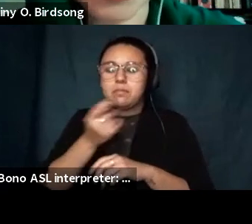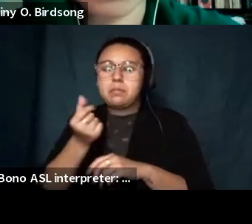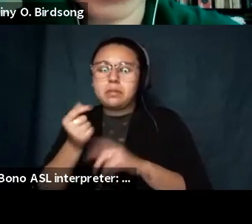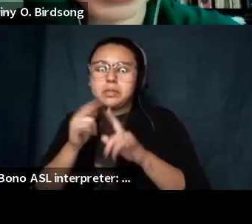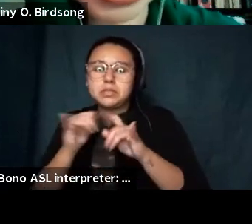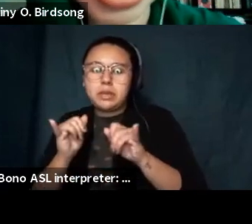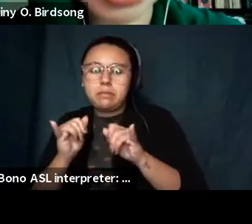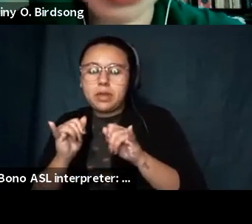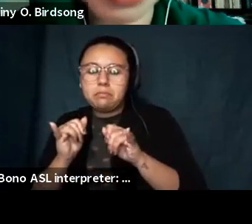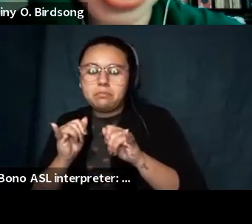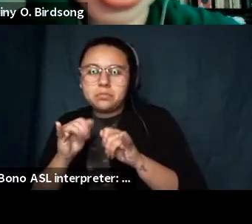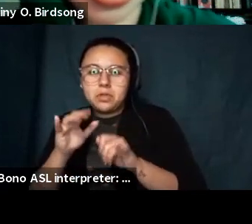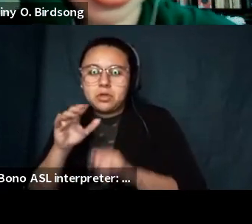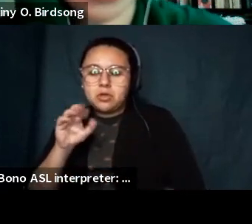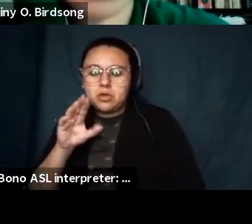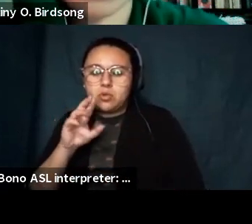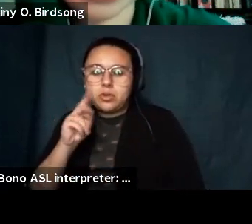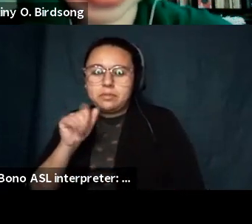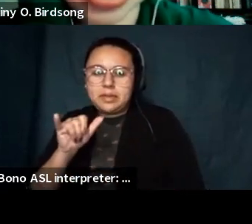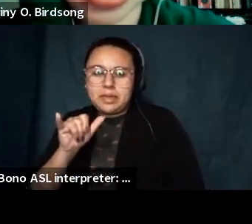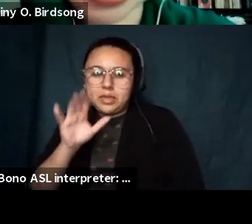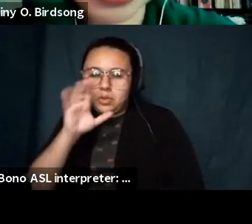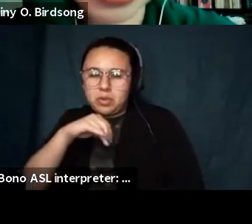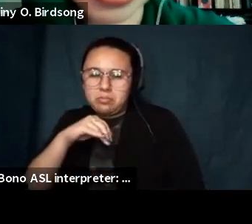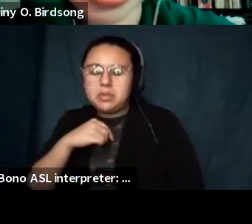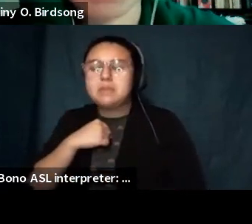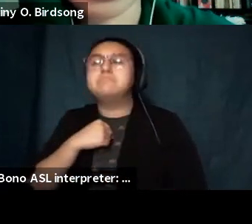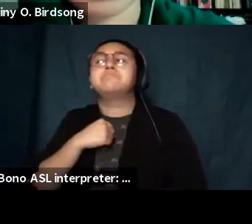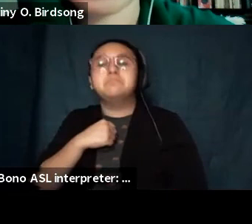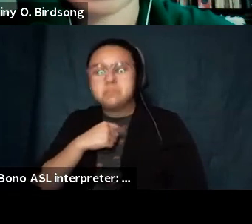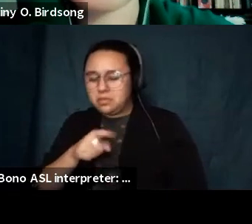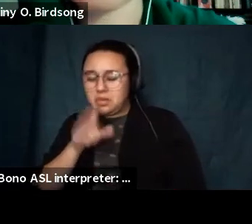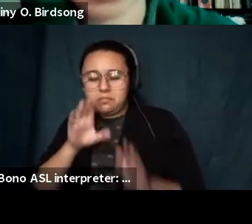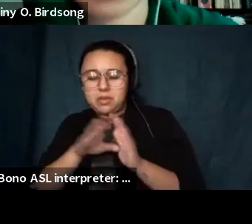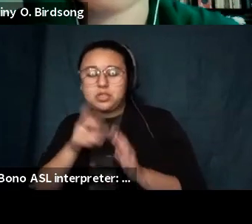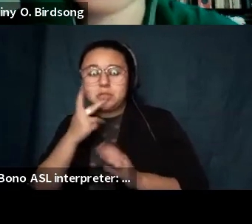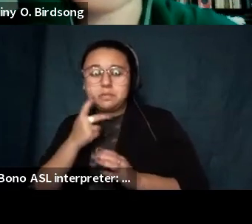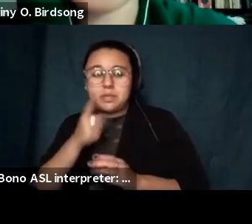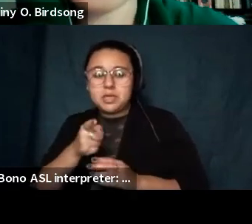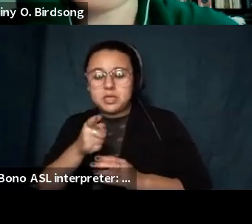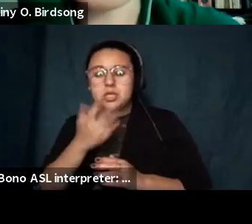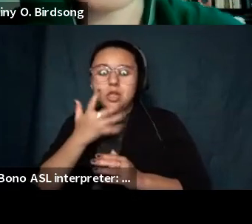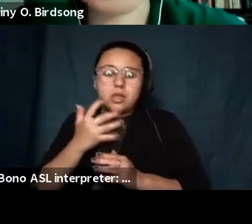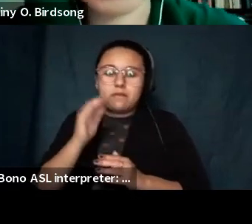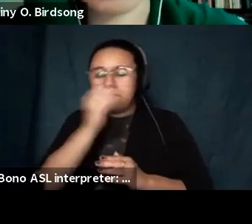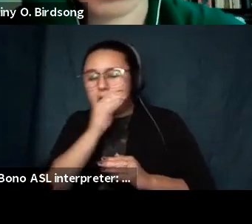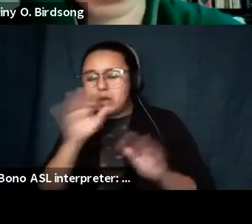all of those things for me um and yeah i mean it took it took a while for us to get to one